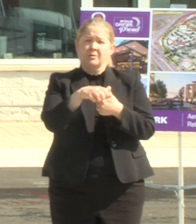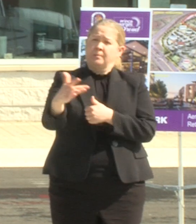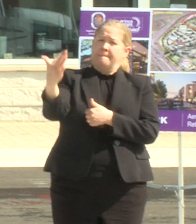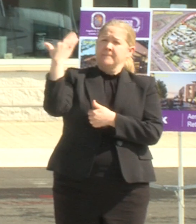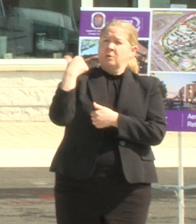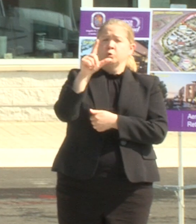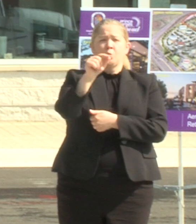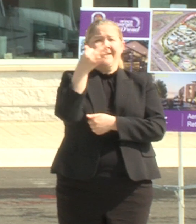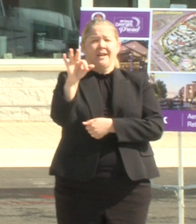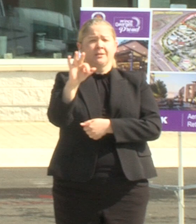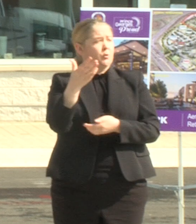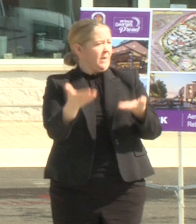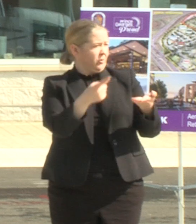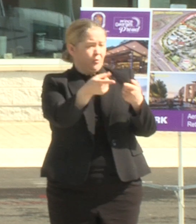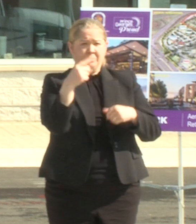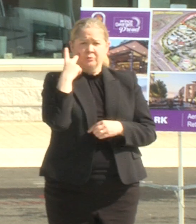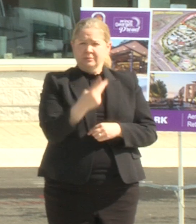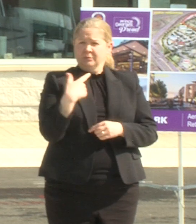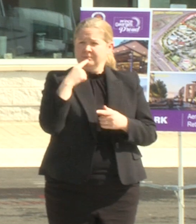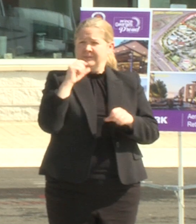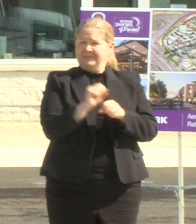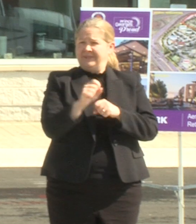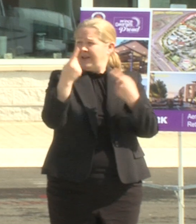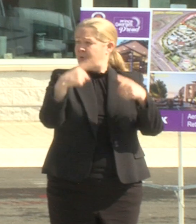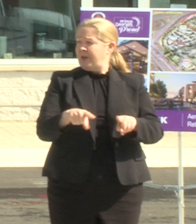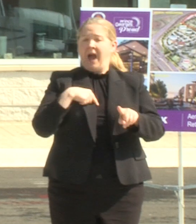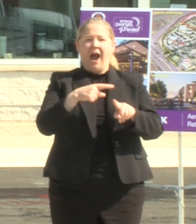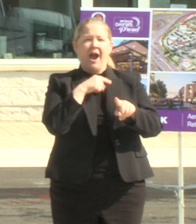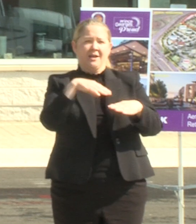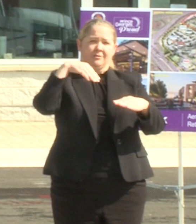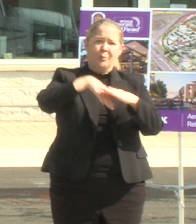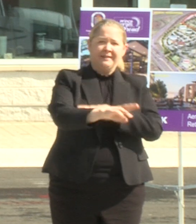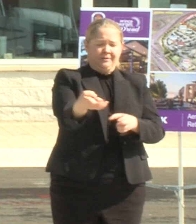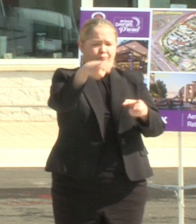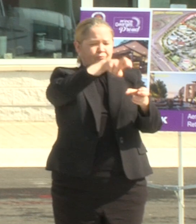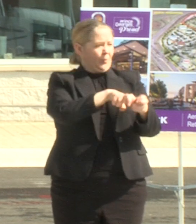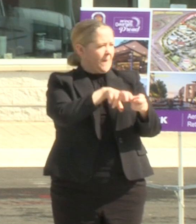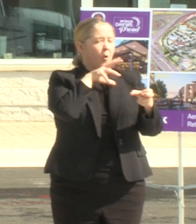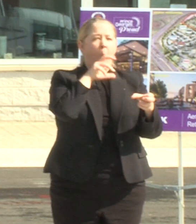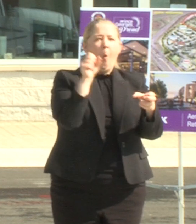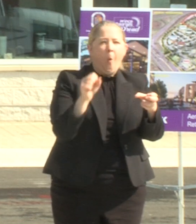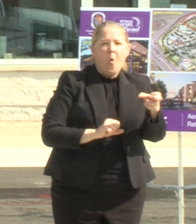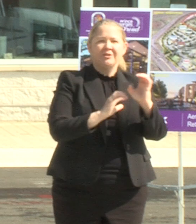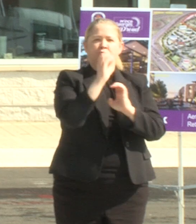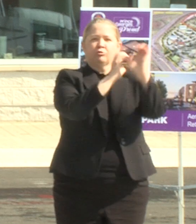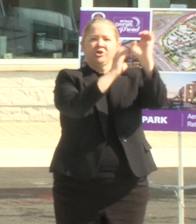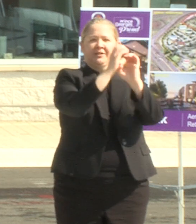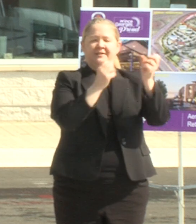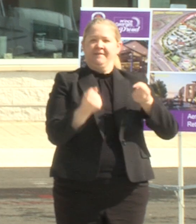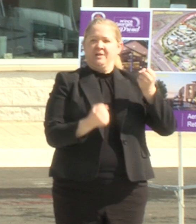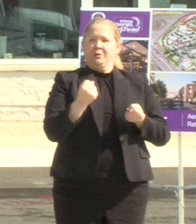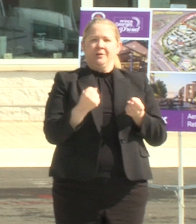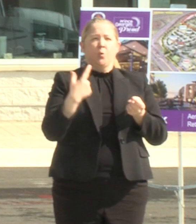have even been here when this happened I climbed into an old excavator right you were you here for that it was fun we helped take down